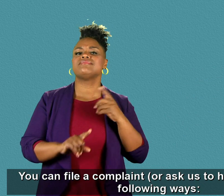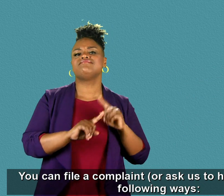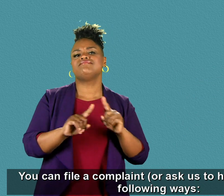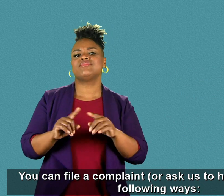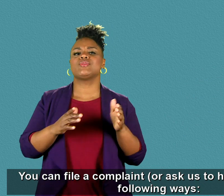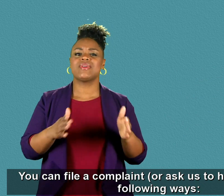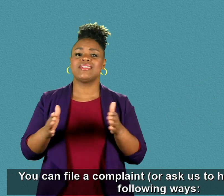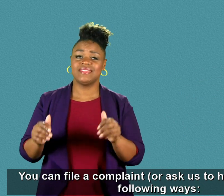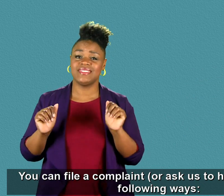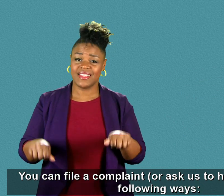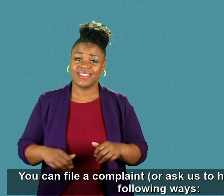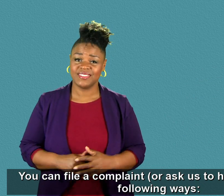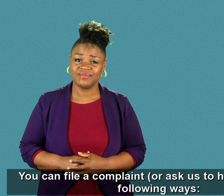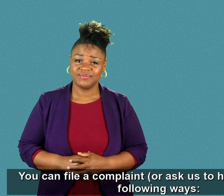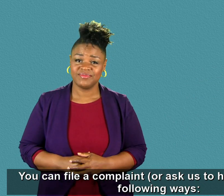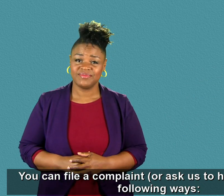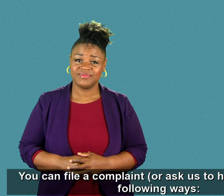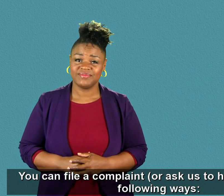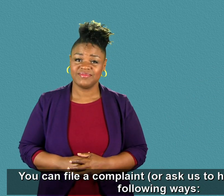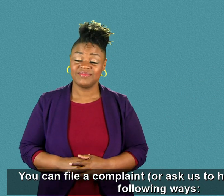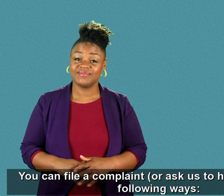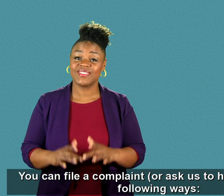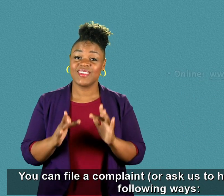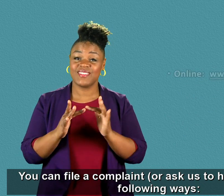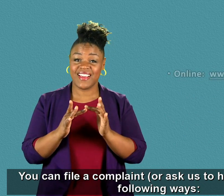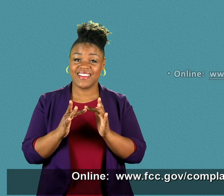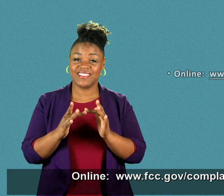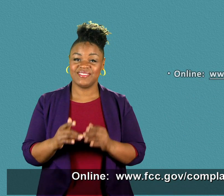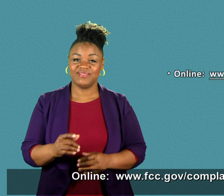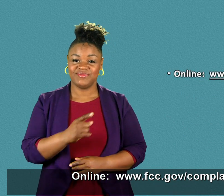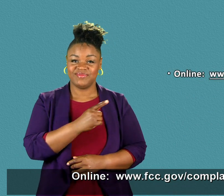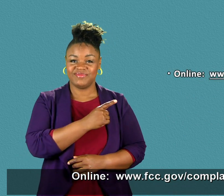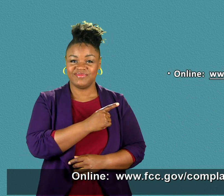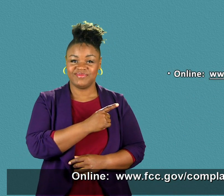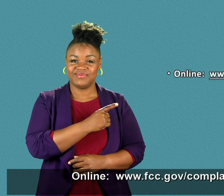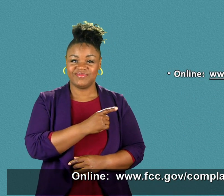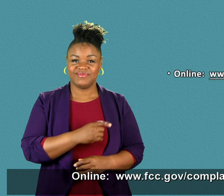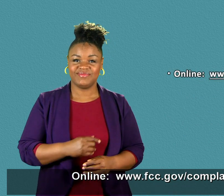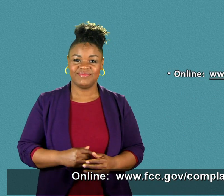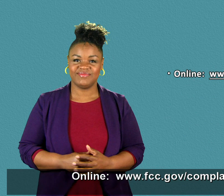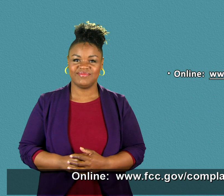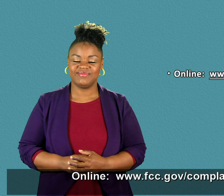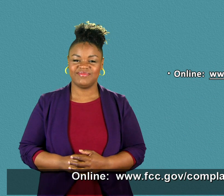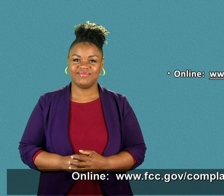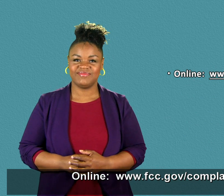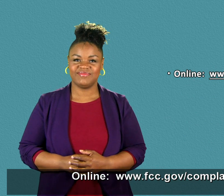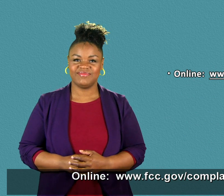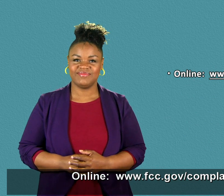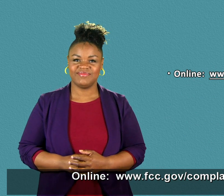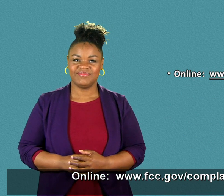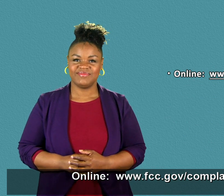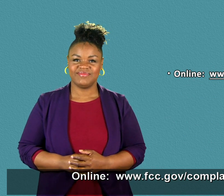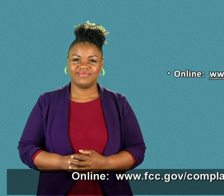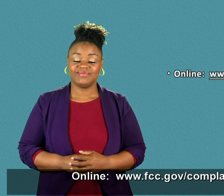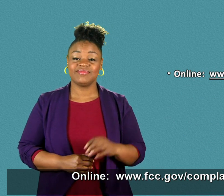can file a complaint or ask us to help you in the following ways. Online, www.fcc.gov slash complaints.